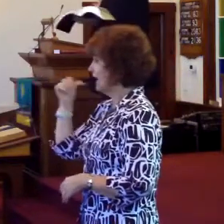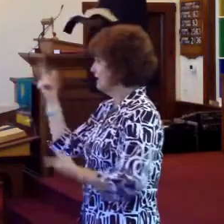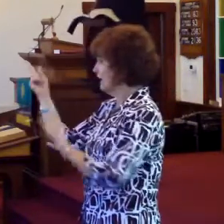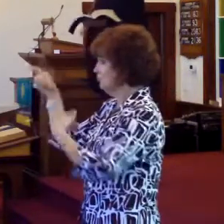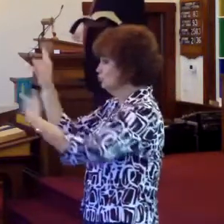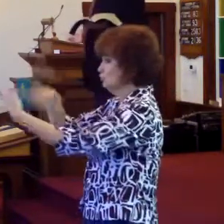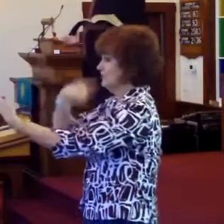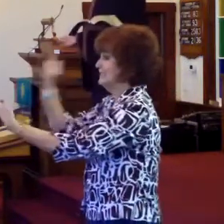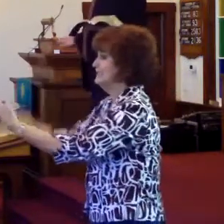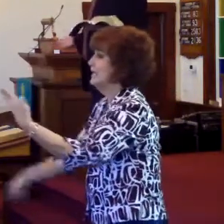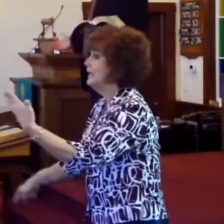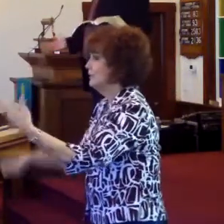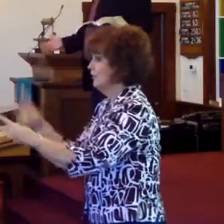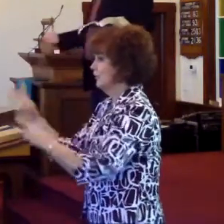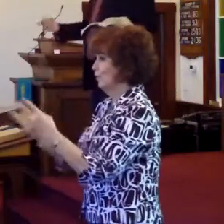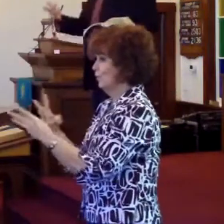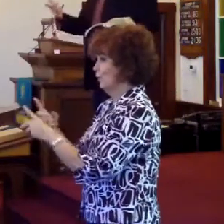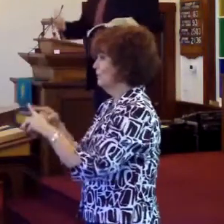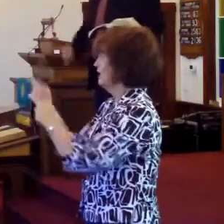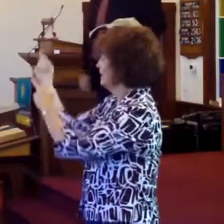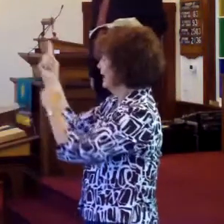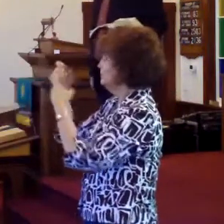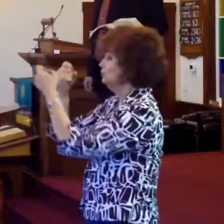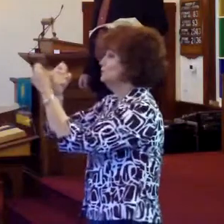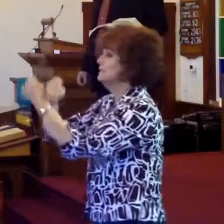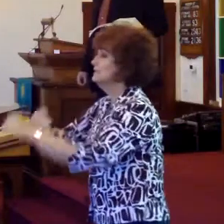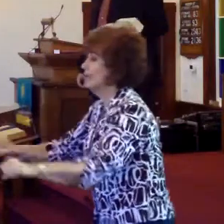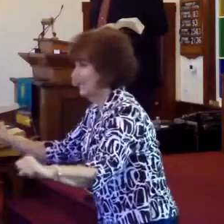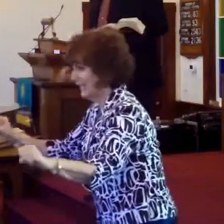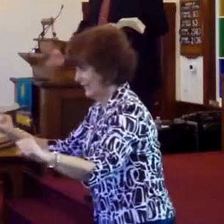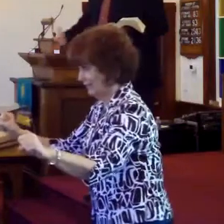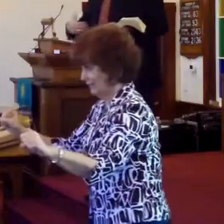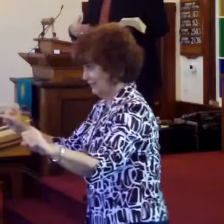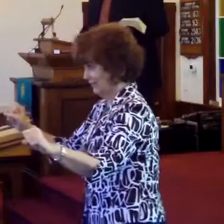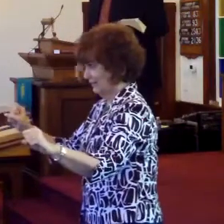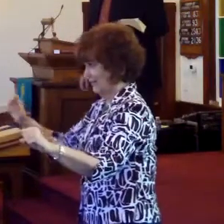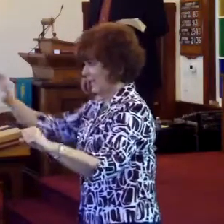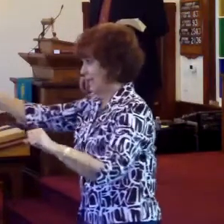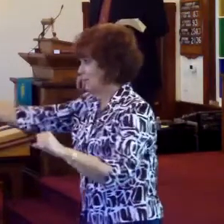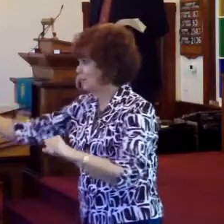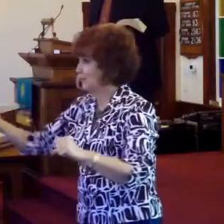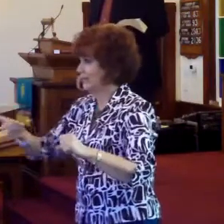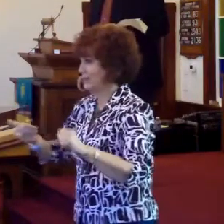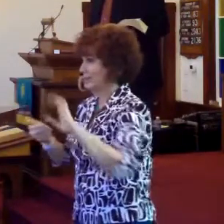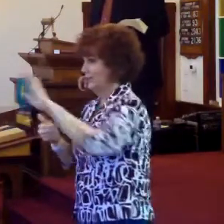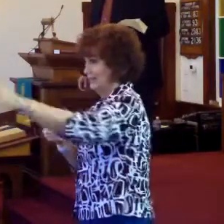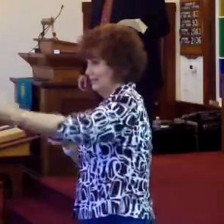the world, but to save Him and bring them unto Himself.